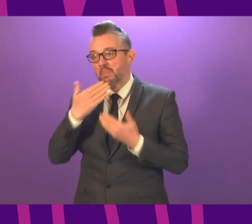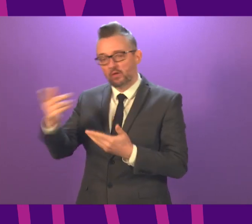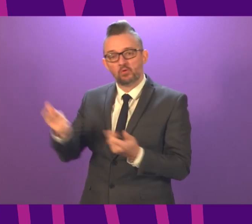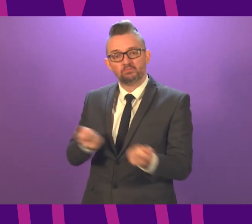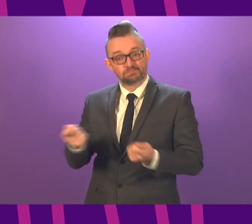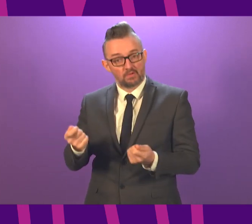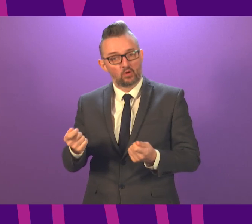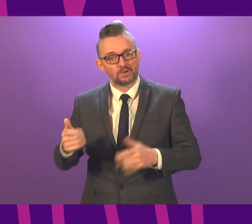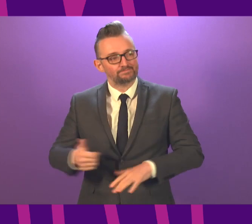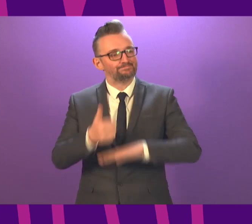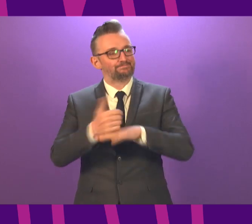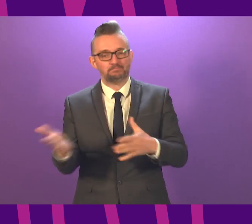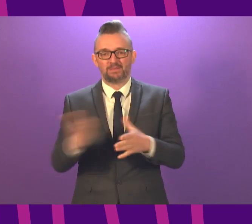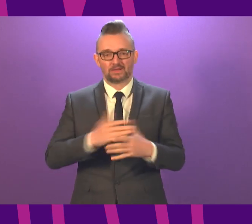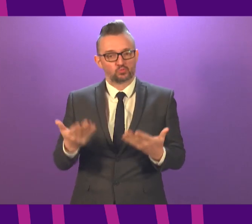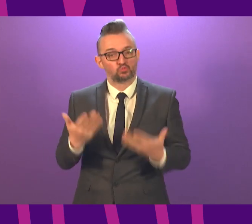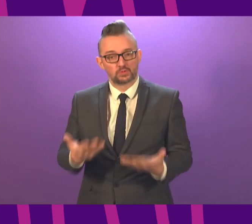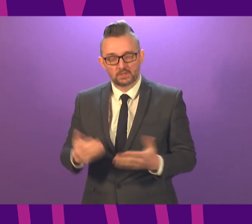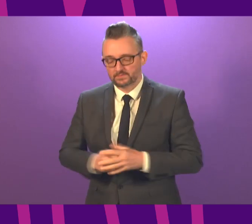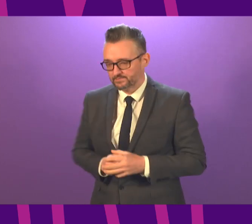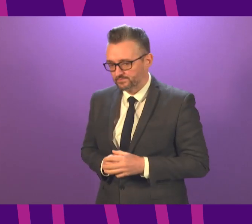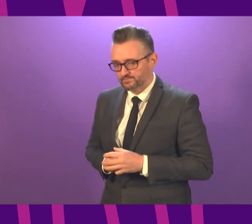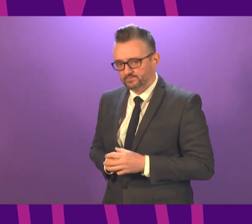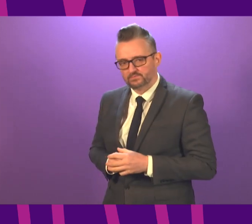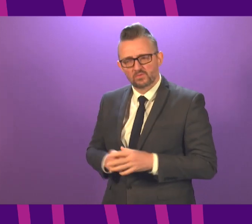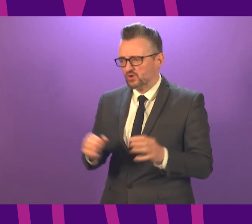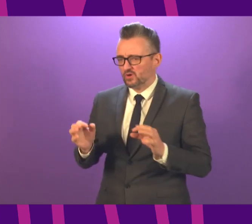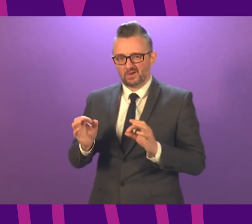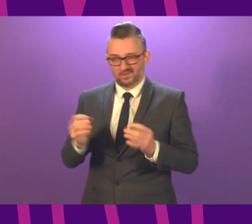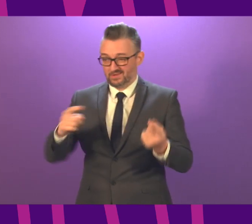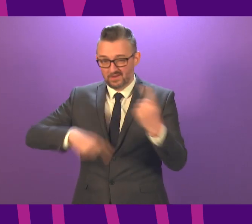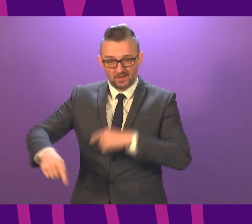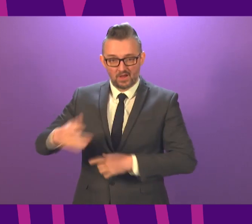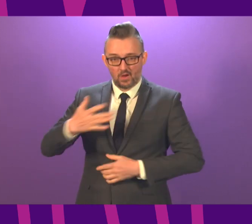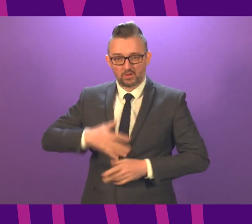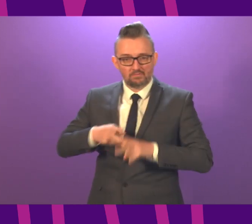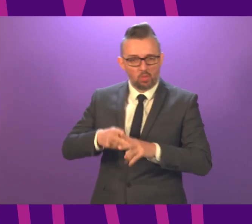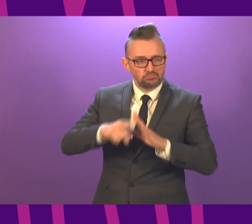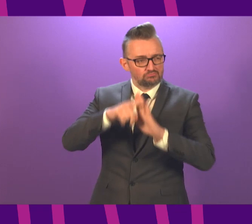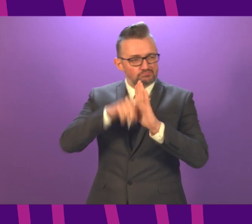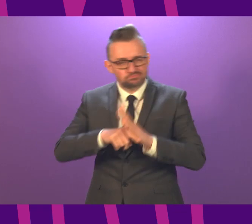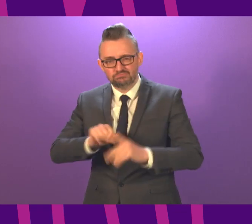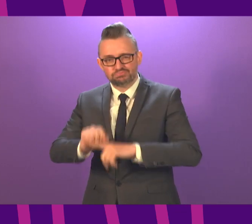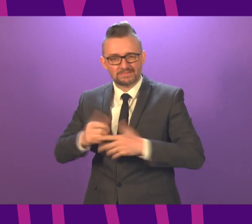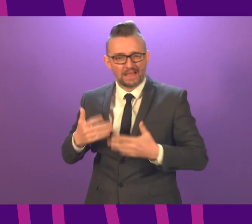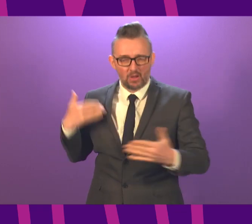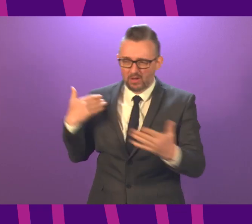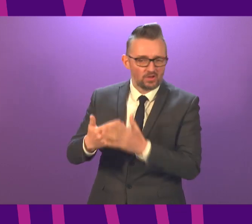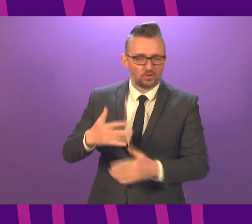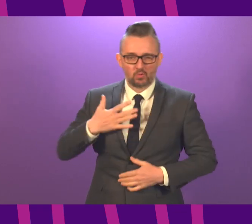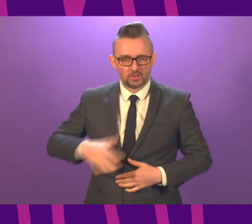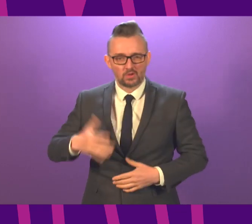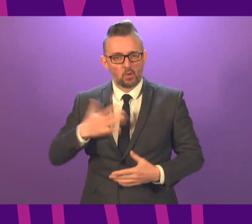recalling Parliament for today's statement. Nobody wants to live under restrictions for a moment longer than is absolutely necessary, or for those